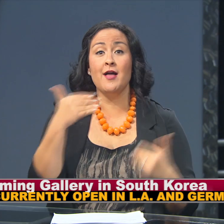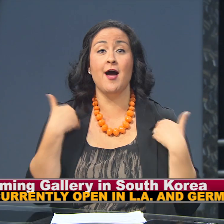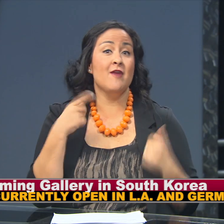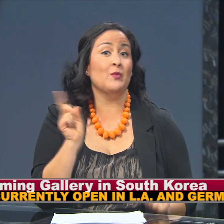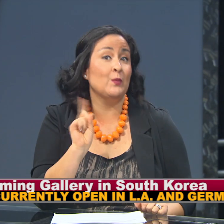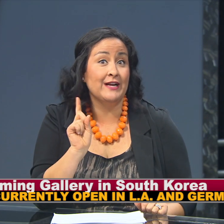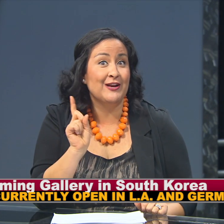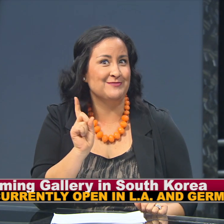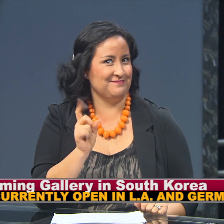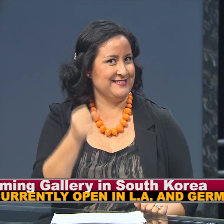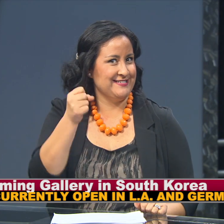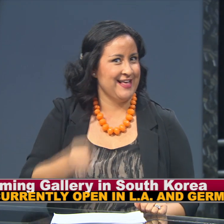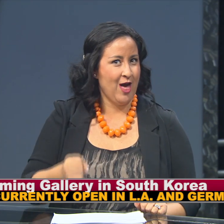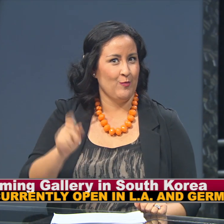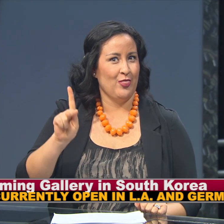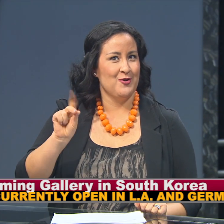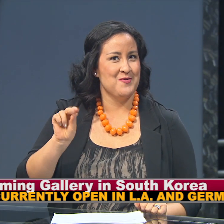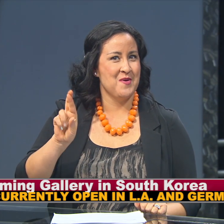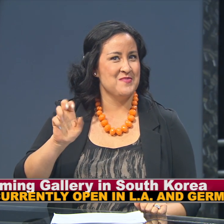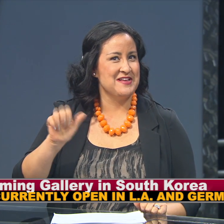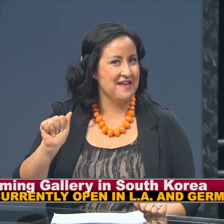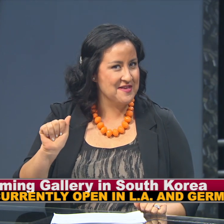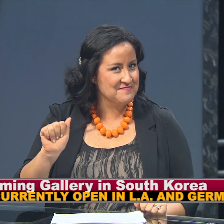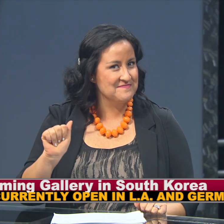exhibit next month. here. I need see. Let's pray. right. Let's pray.